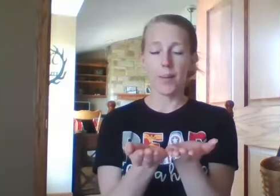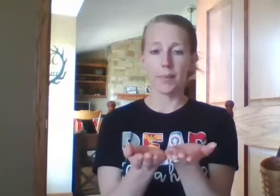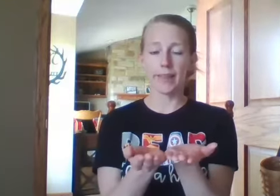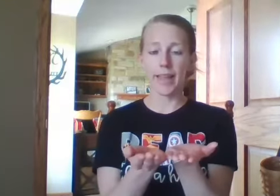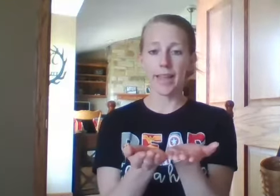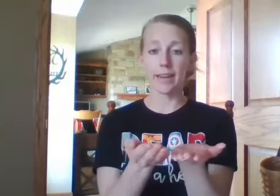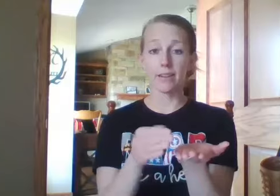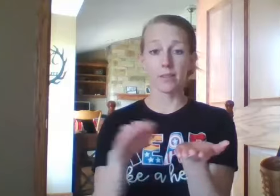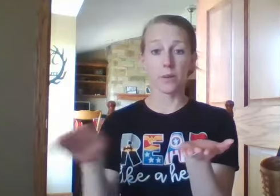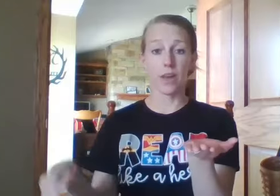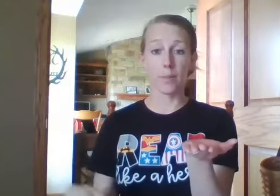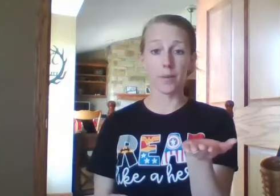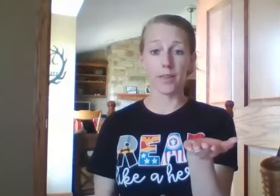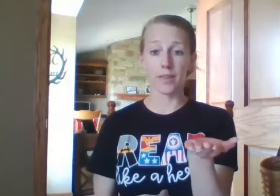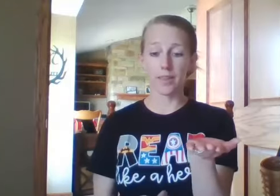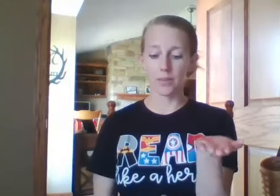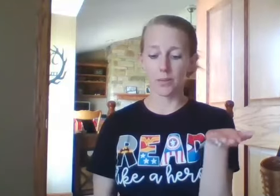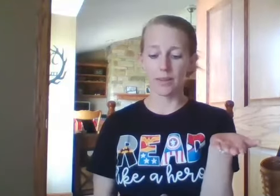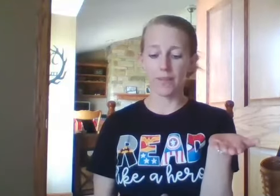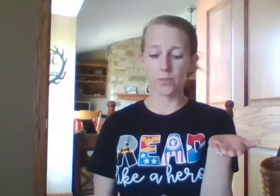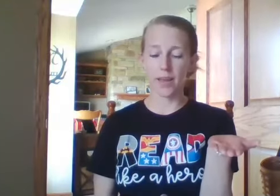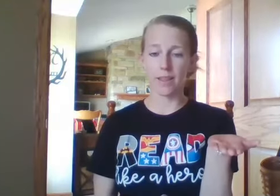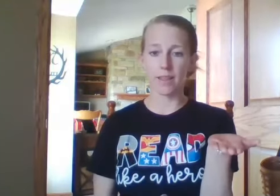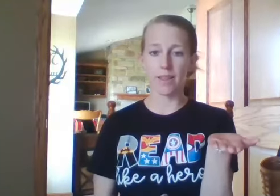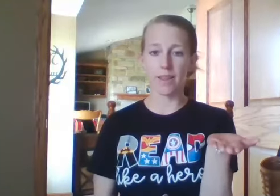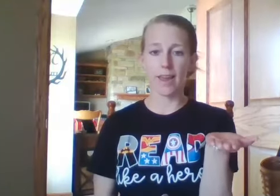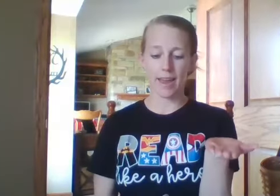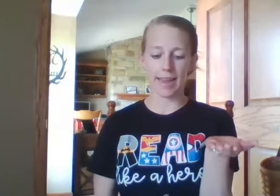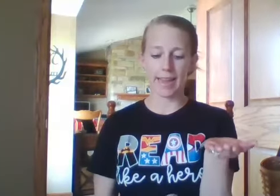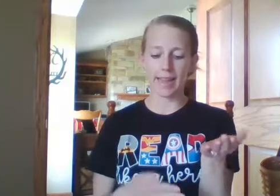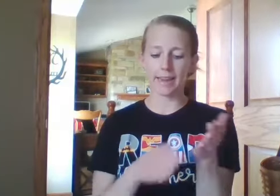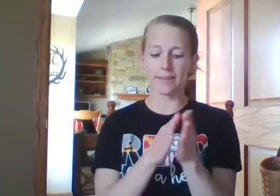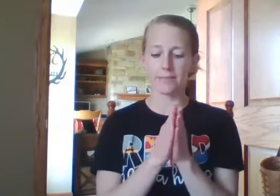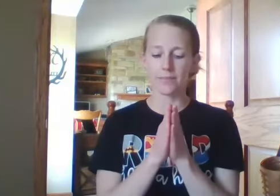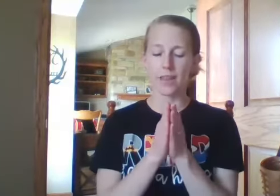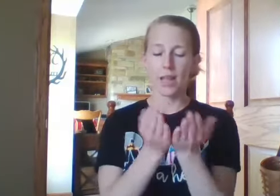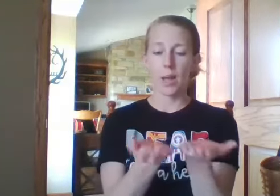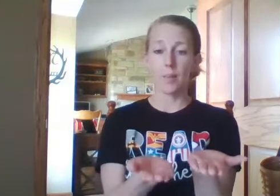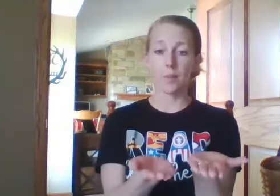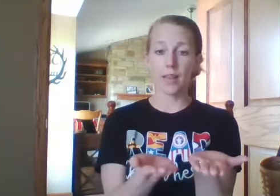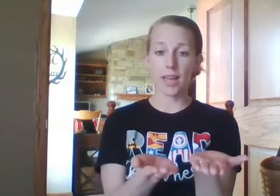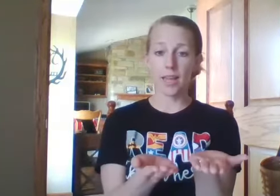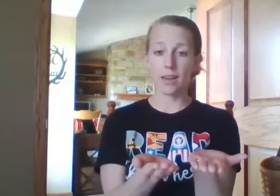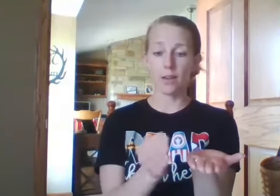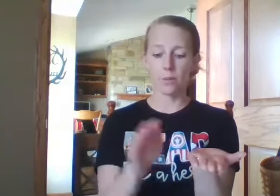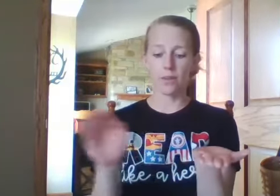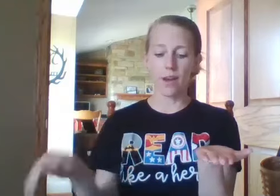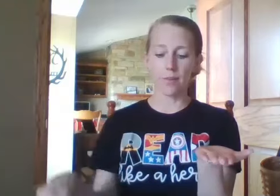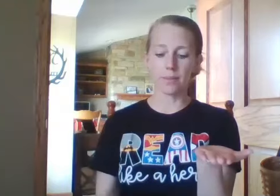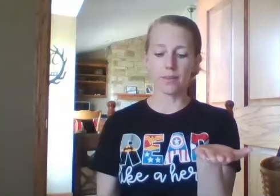Plain. Without pull, we're left with ain. Blade. Without bull,